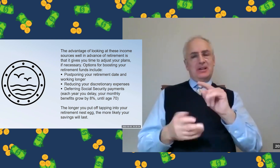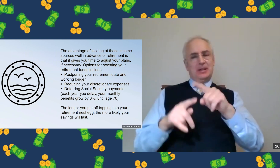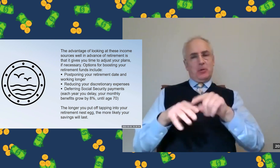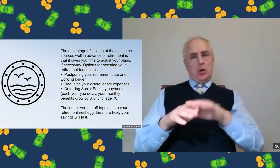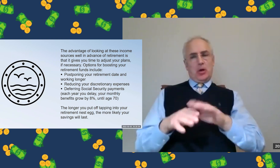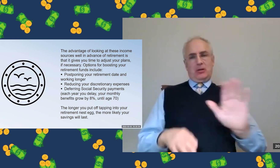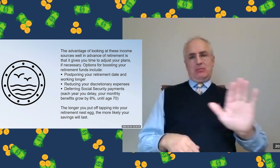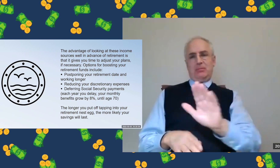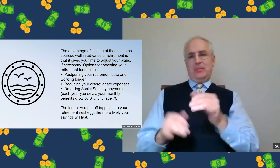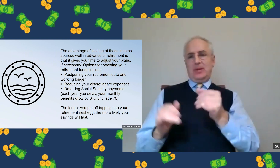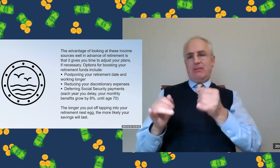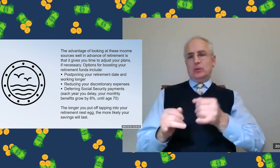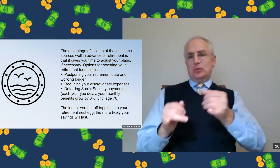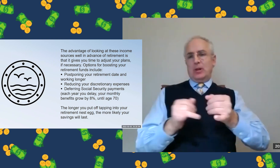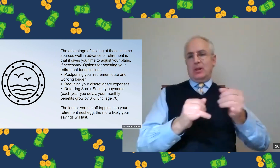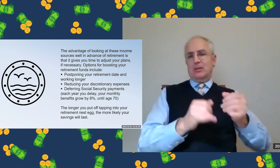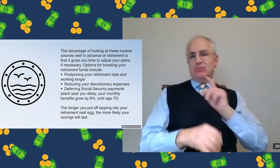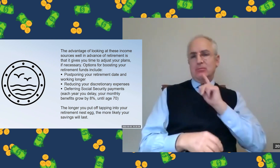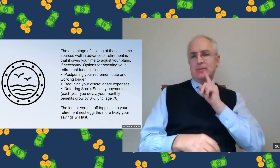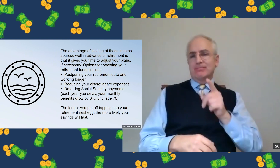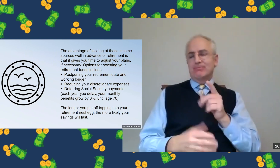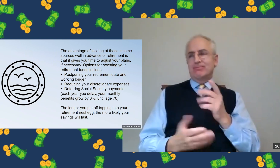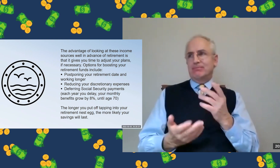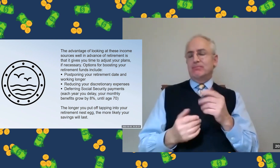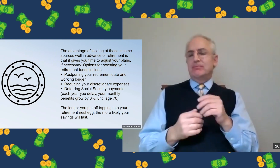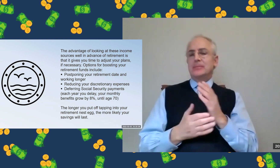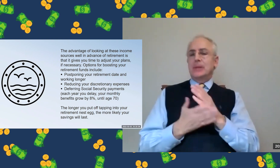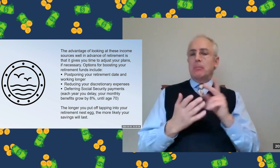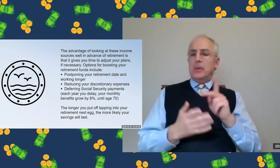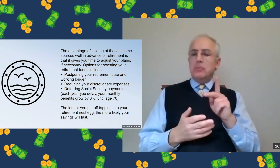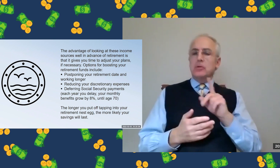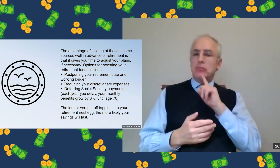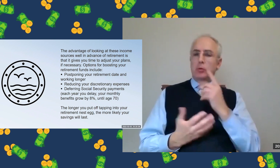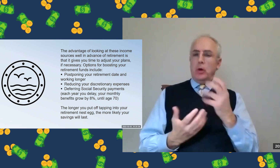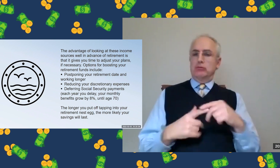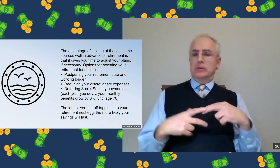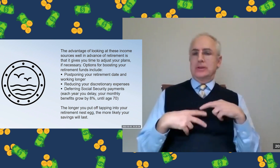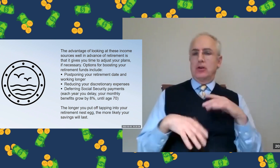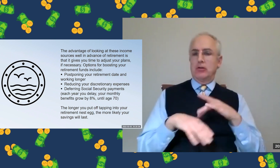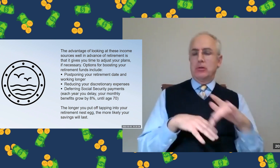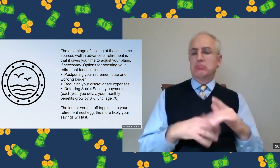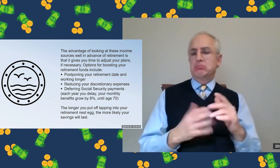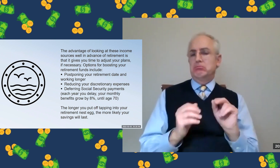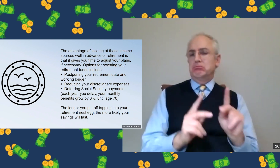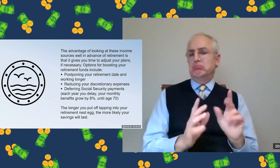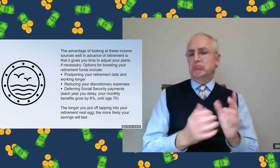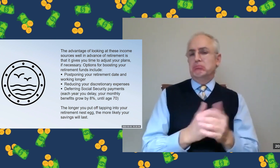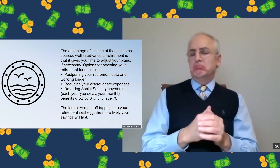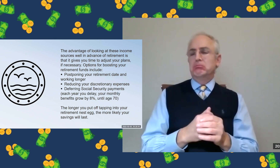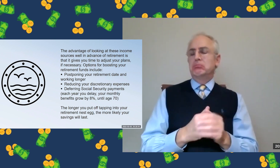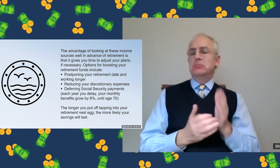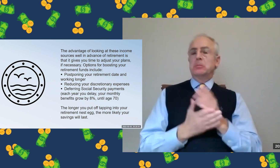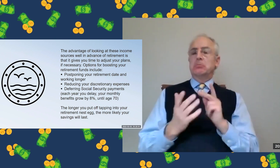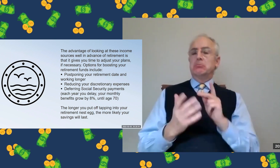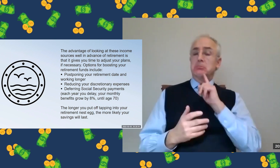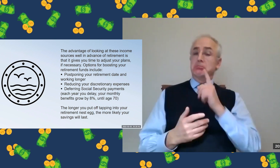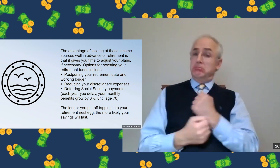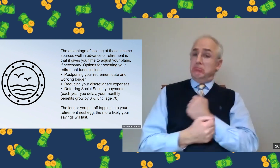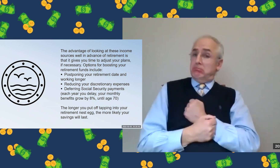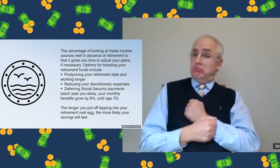earlier or later, and it truly is an individual decision. Some people want to retire early, and that is